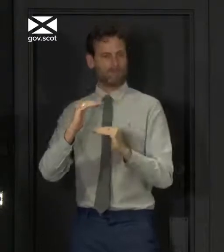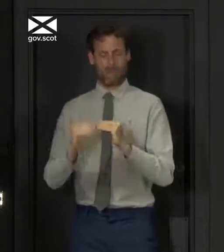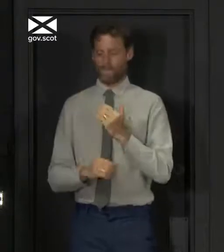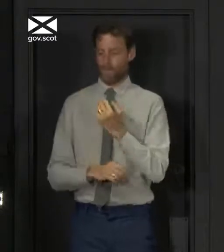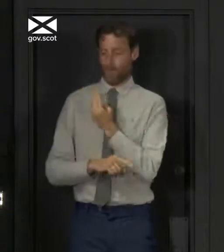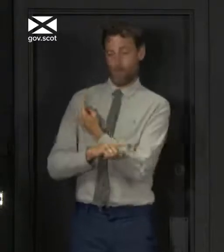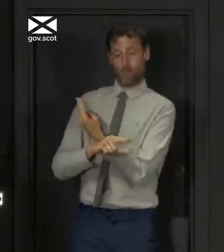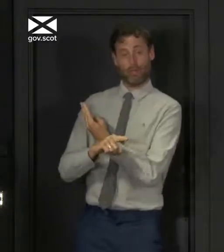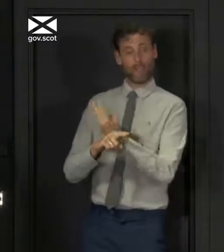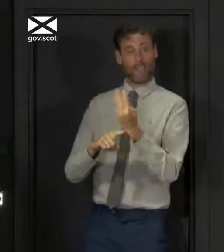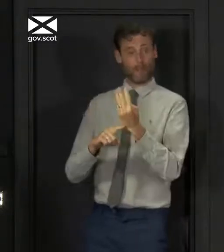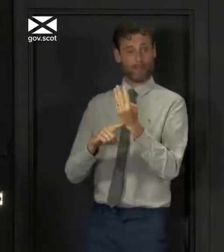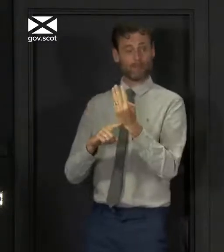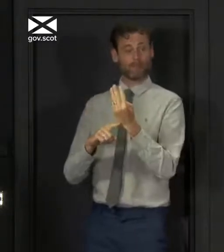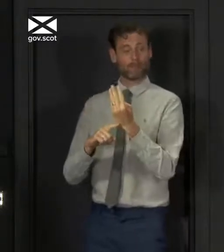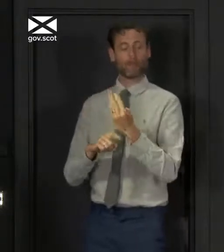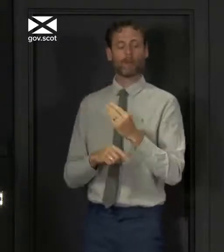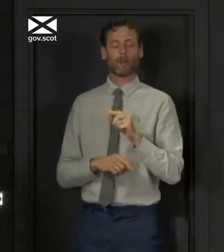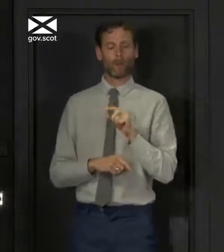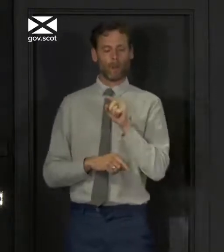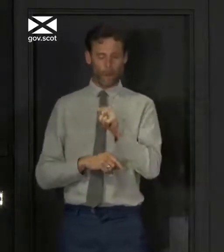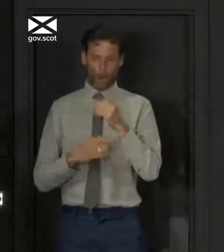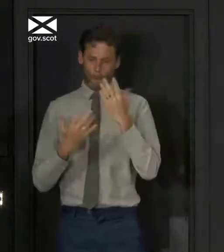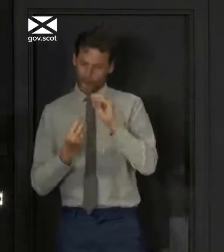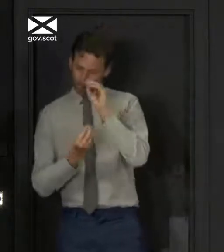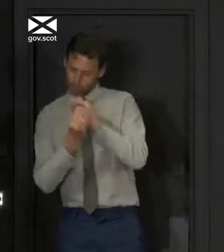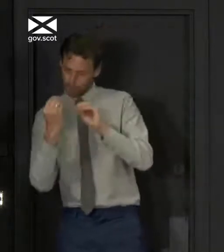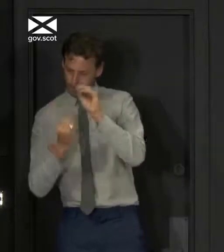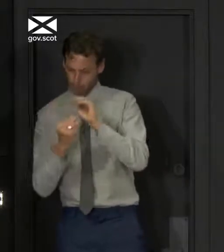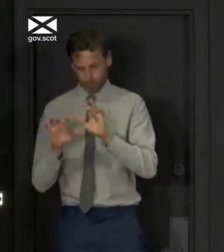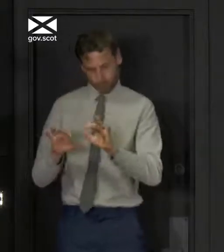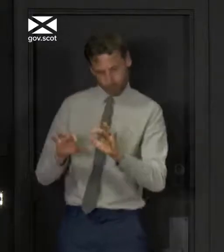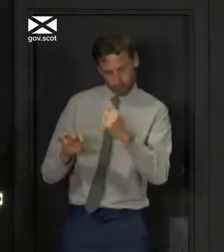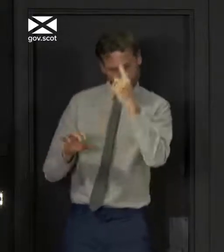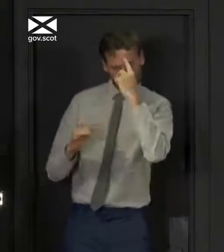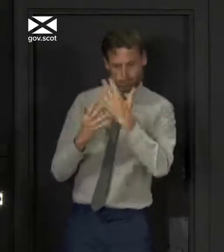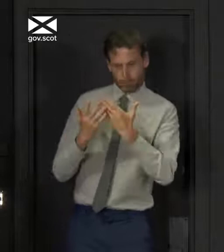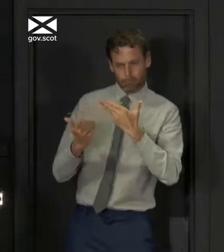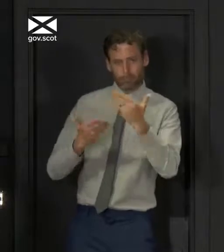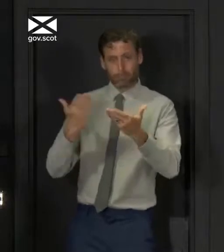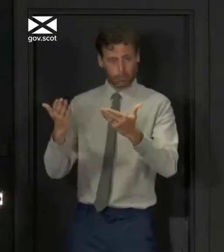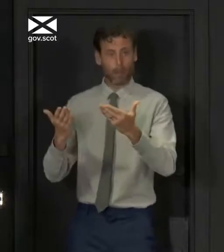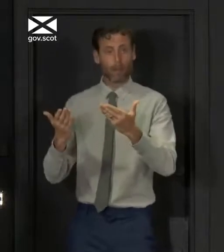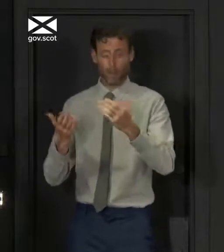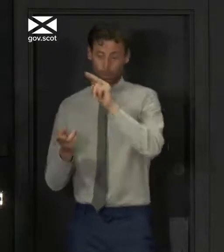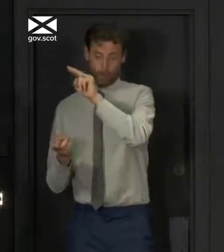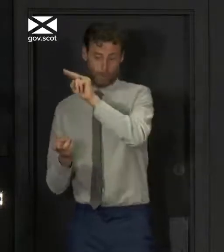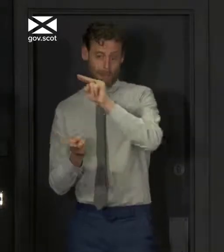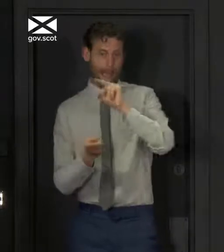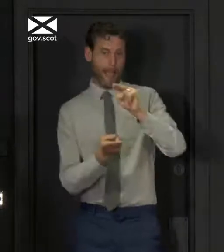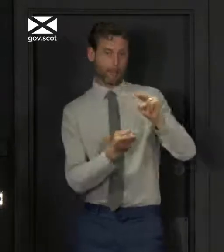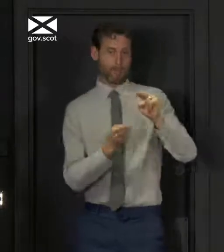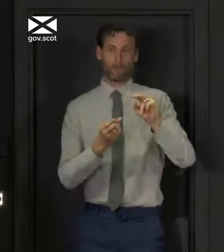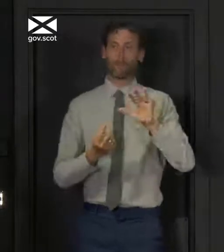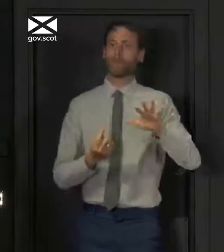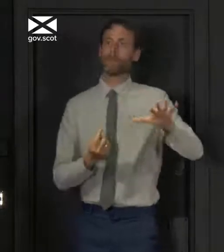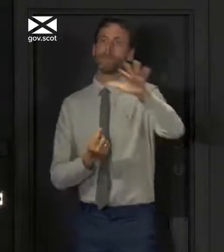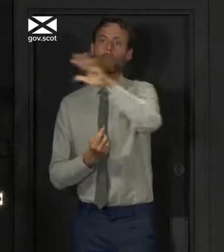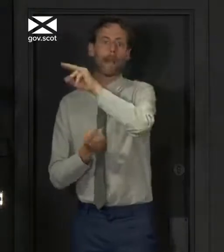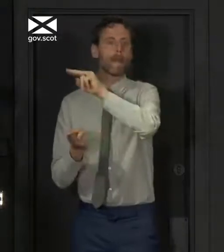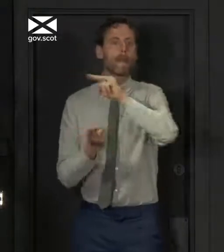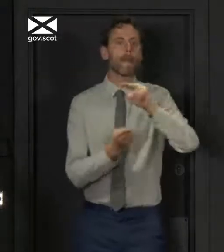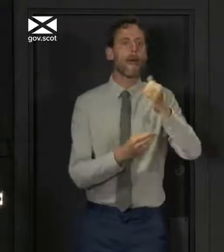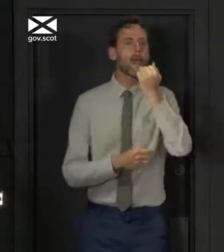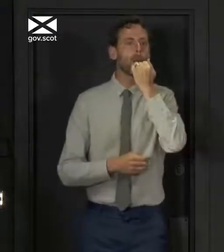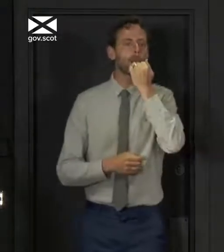than three weeks. Our modelling also shows that the prevalence of the virus is reducing. Last week, you might recall